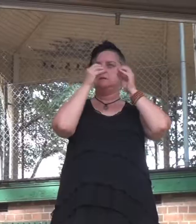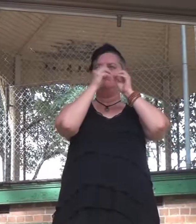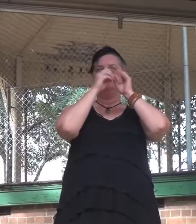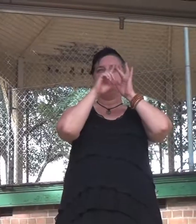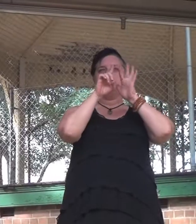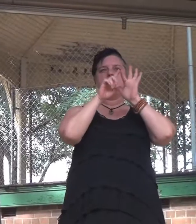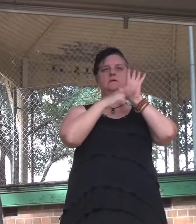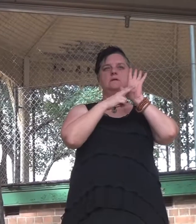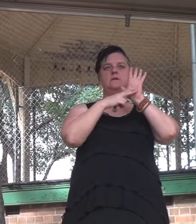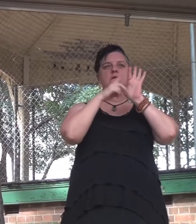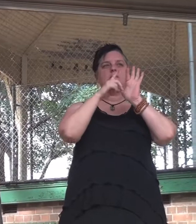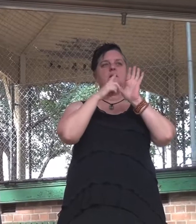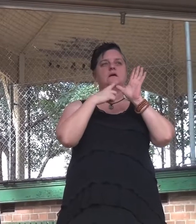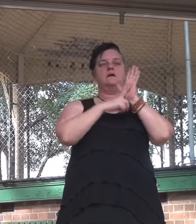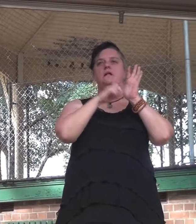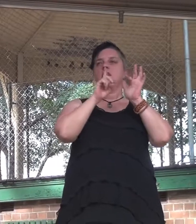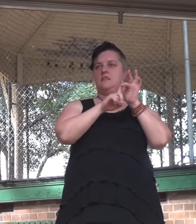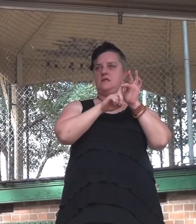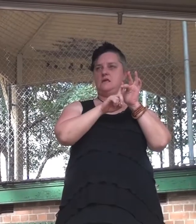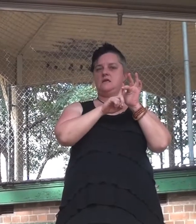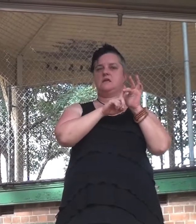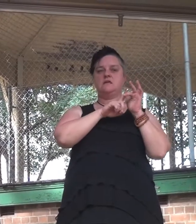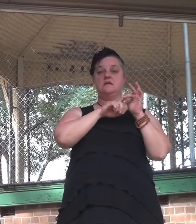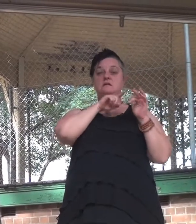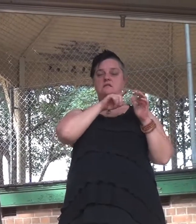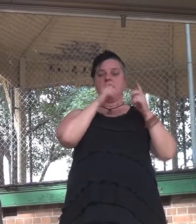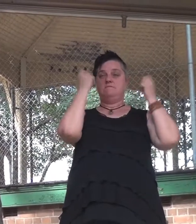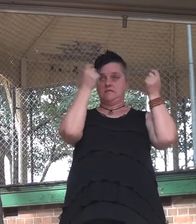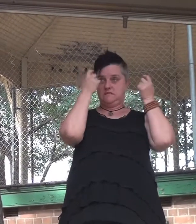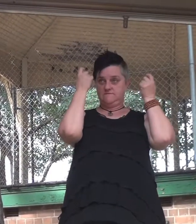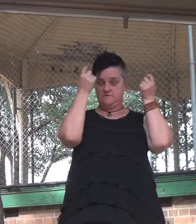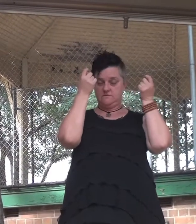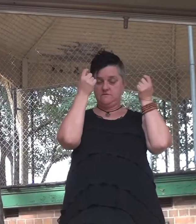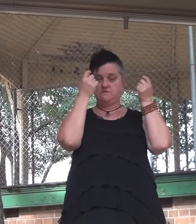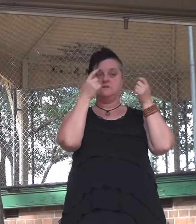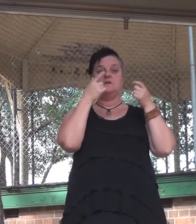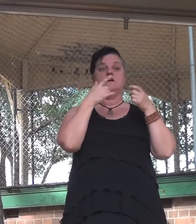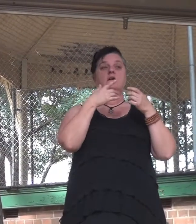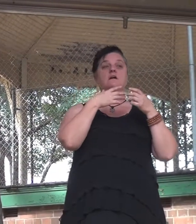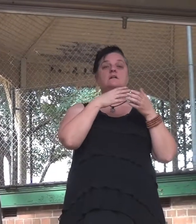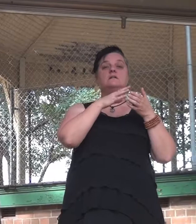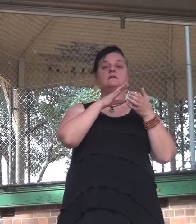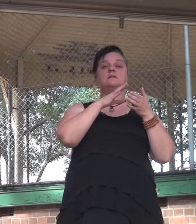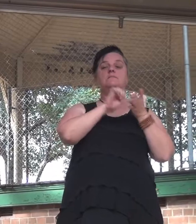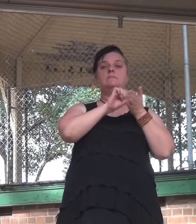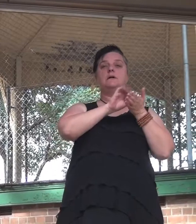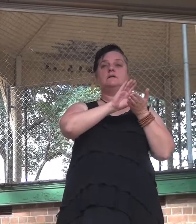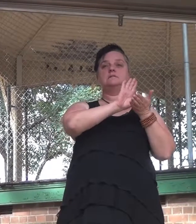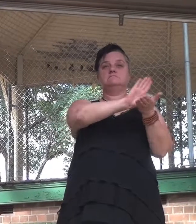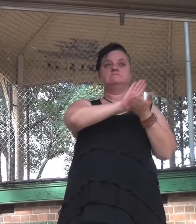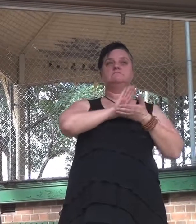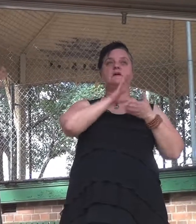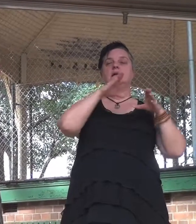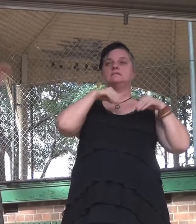was happy to take money from Transfield, a corporation that was supporting, funding and receiving money, our tax money,